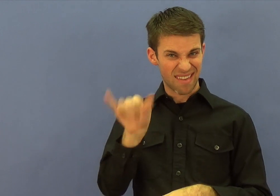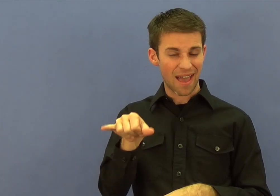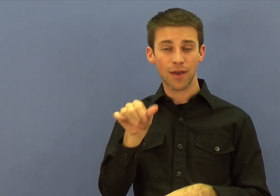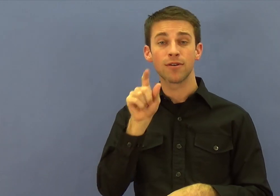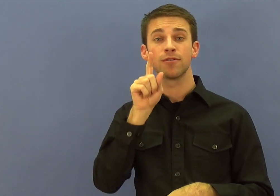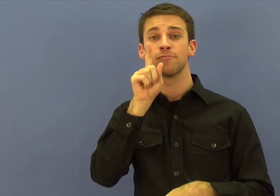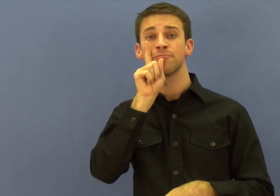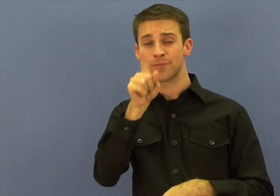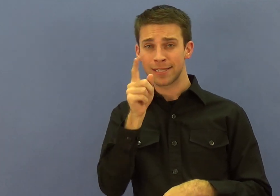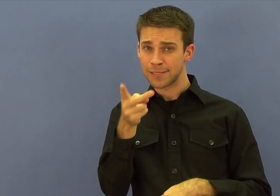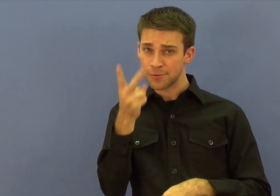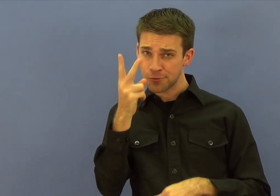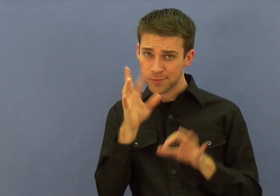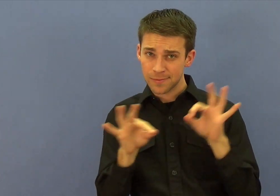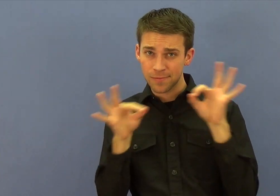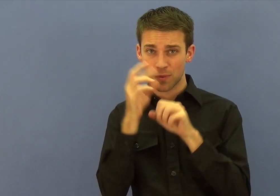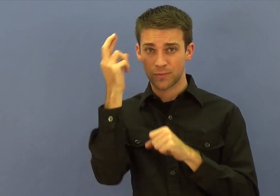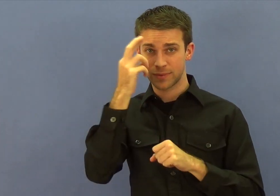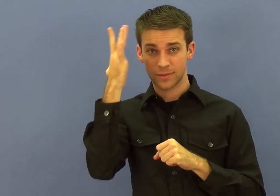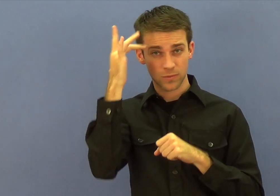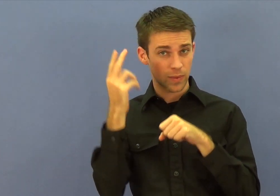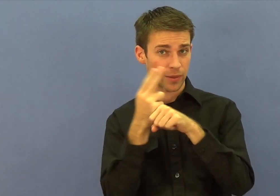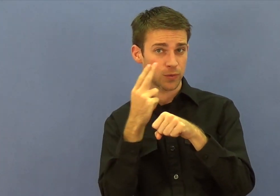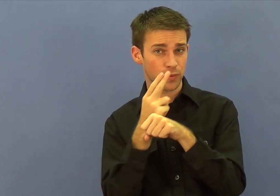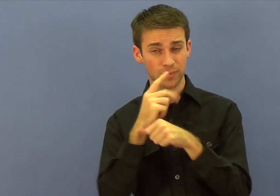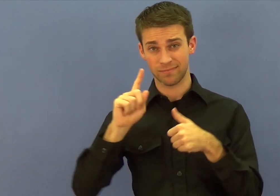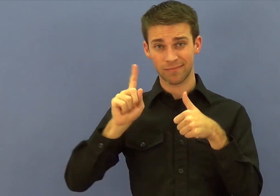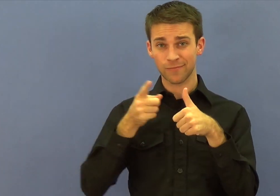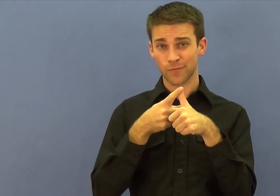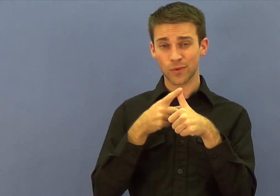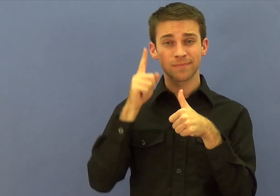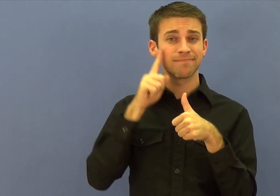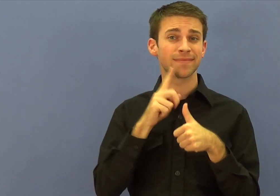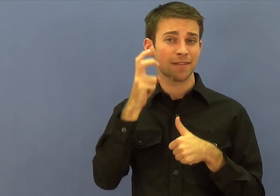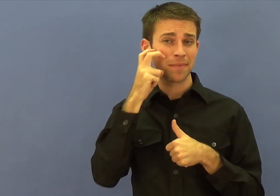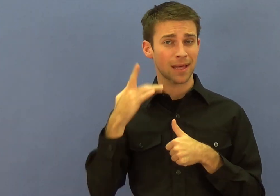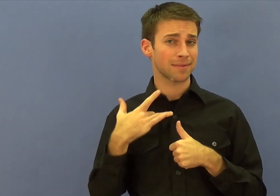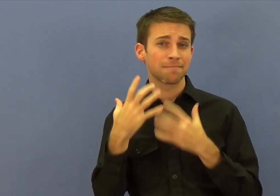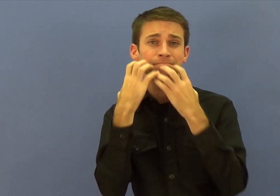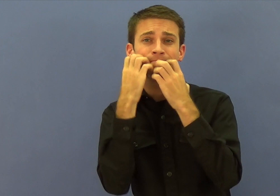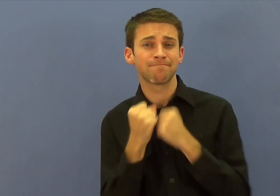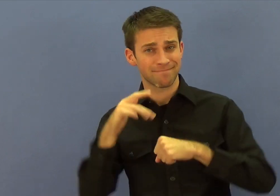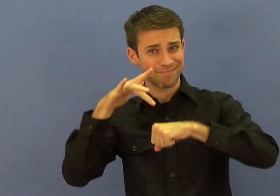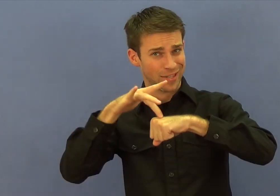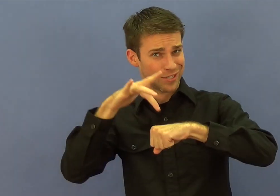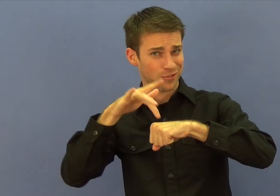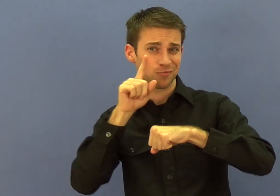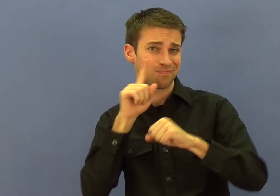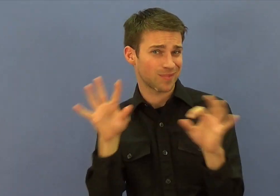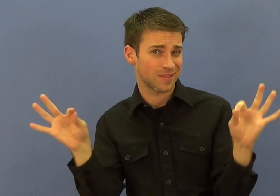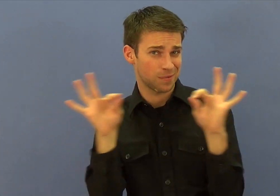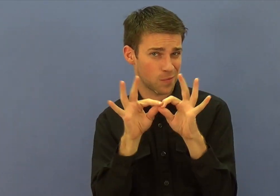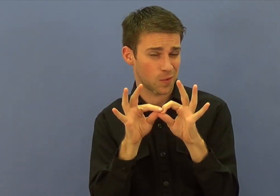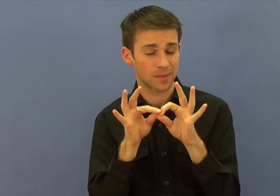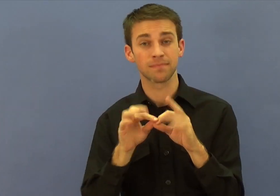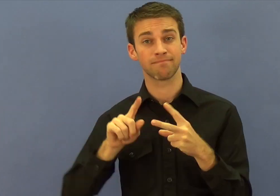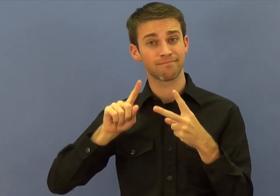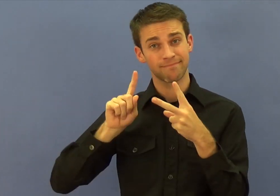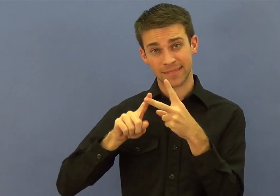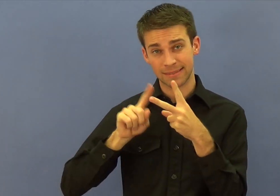basics. There are two important reasons why touch signals are used in the deafblind community. The first being that touch